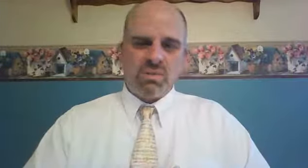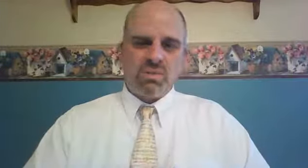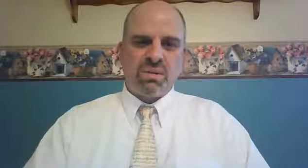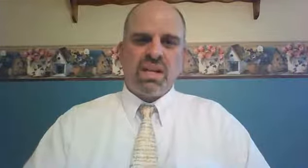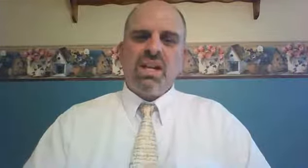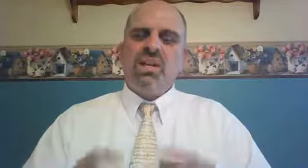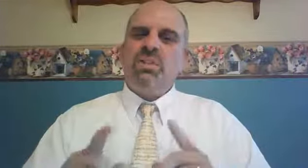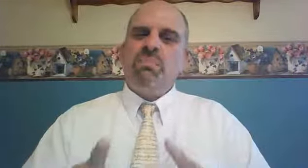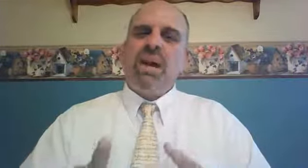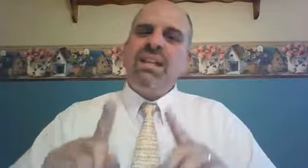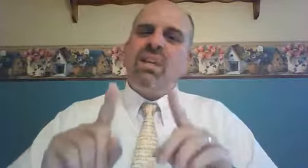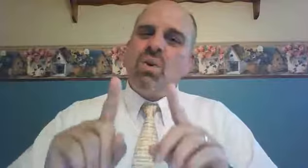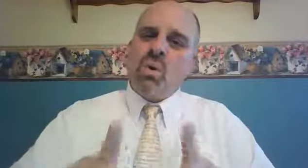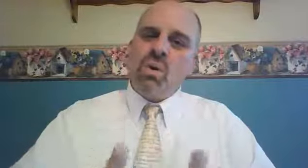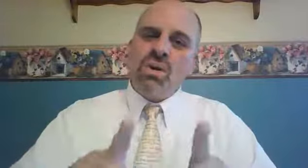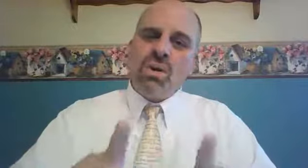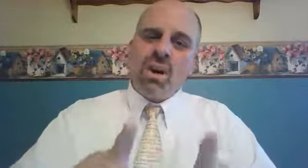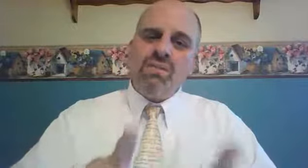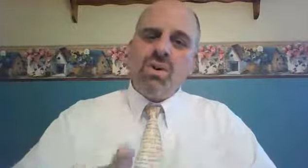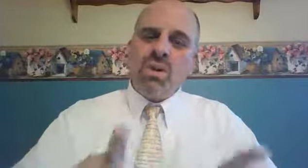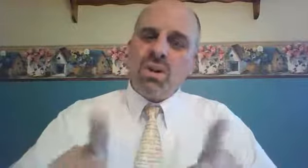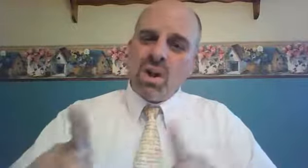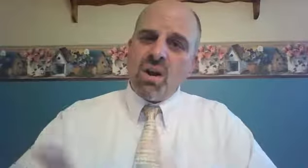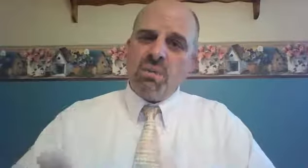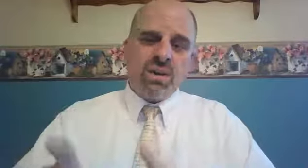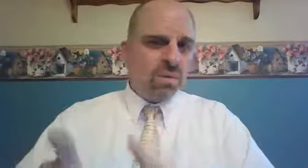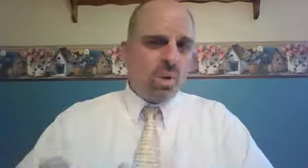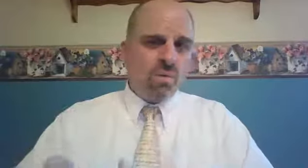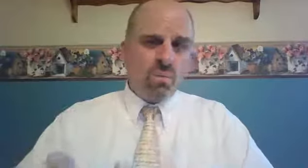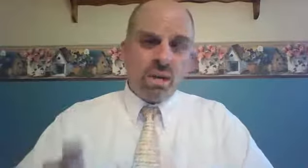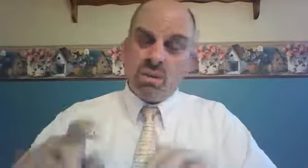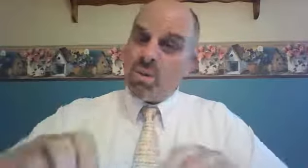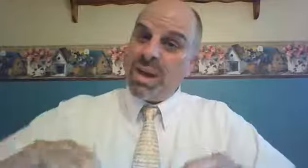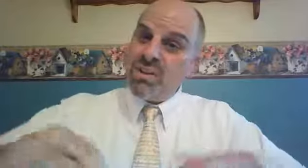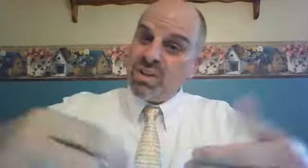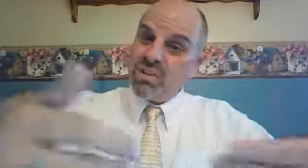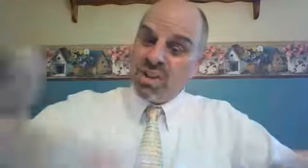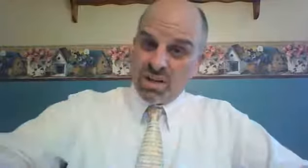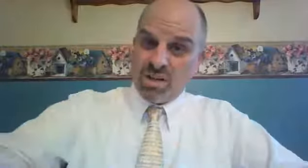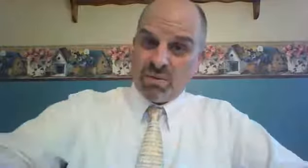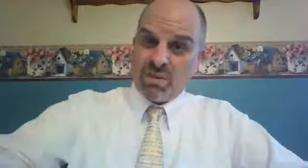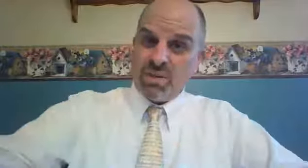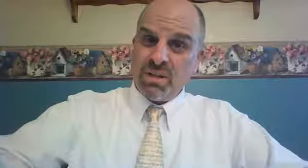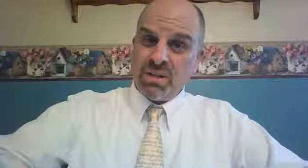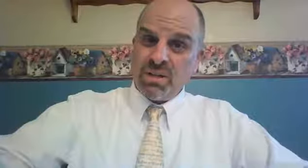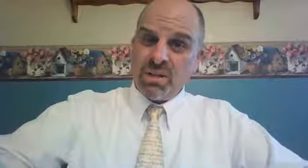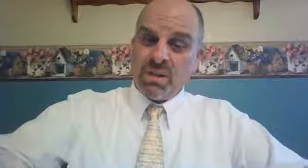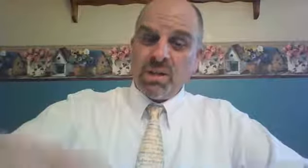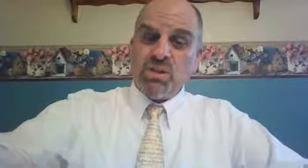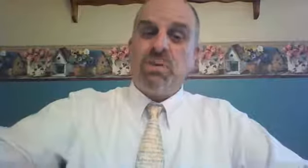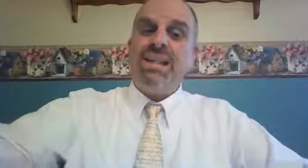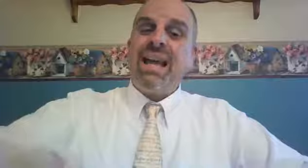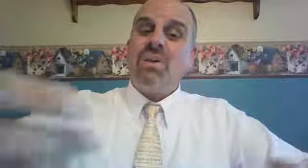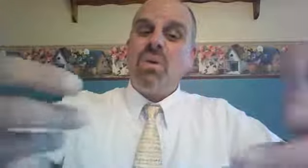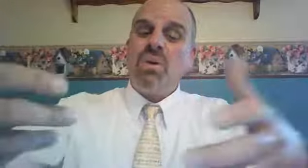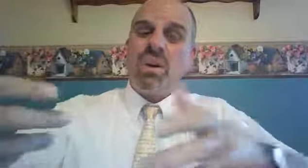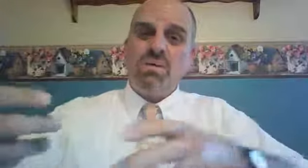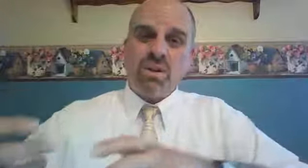Ruth. Spread the corner of your garment over me. The one I just uncovered. Spread that corner of your